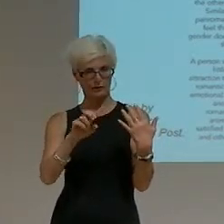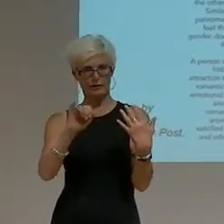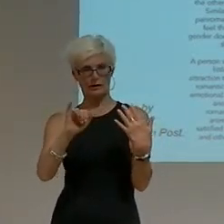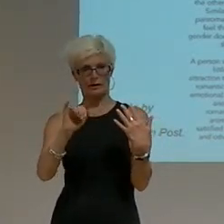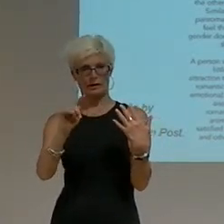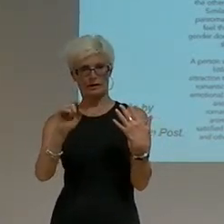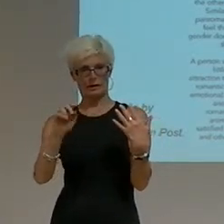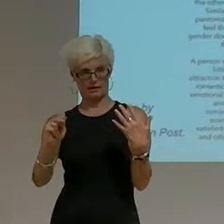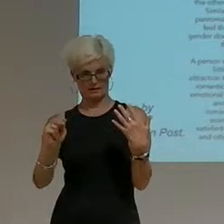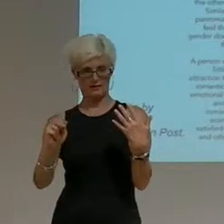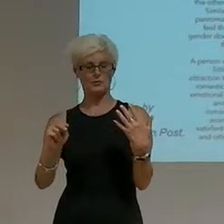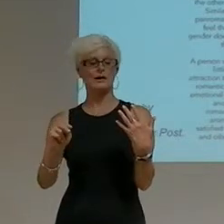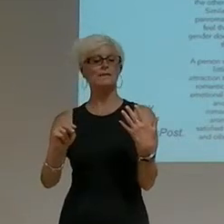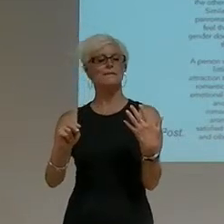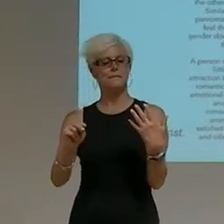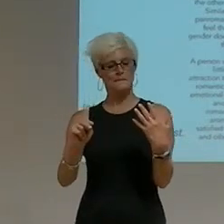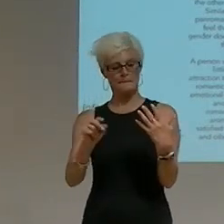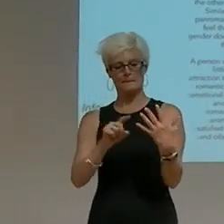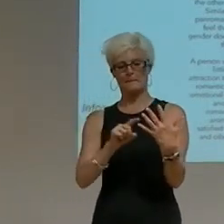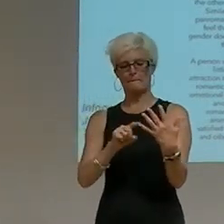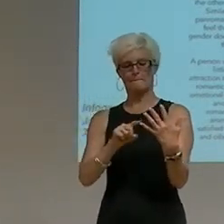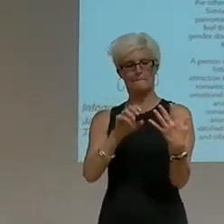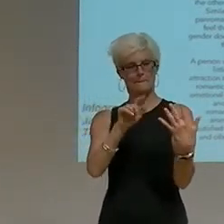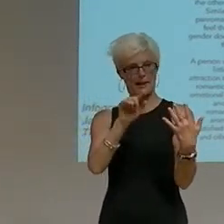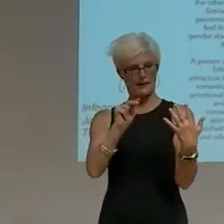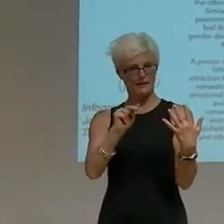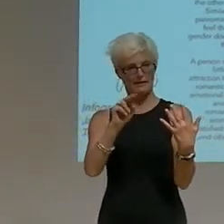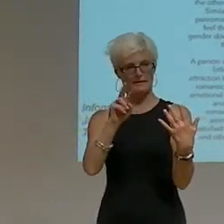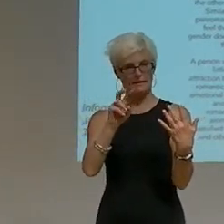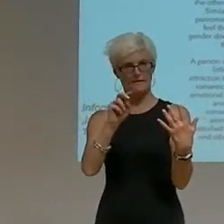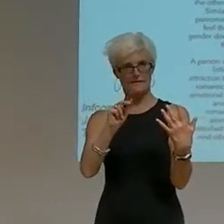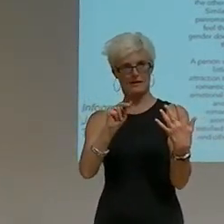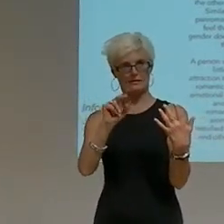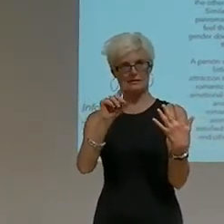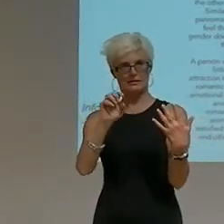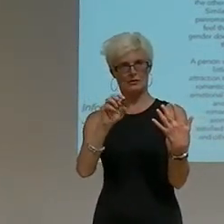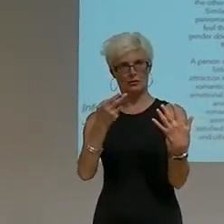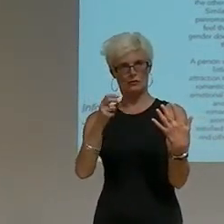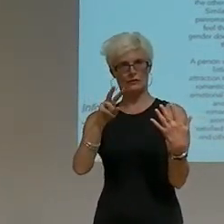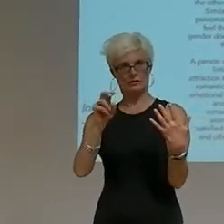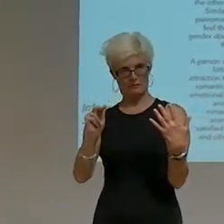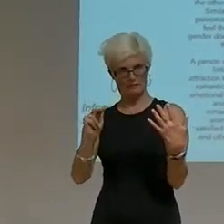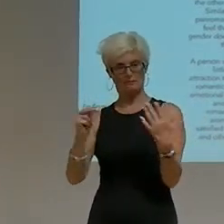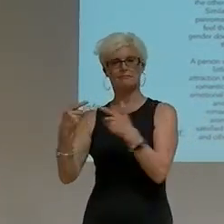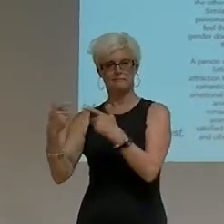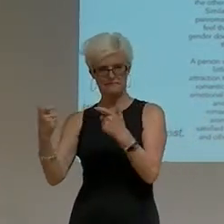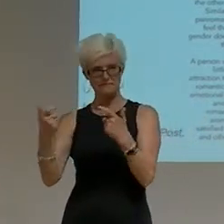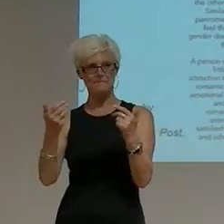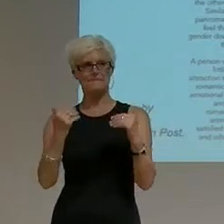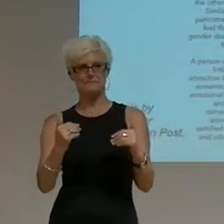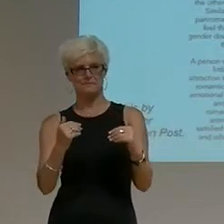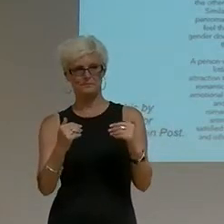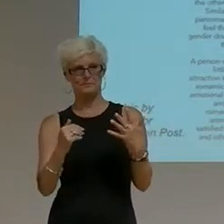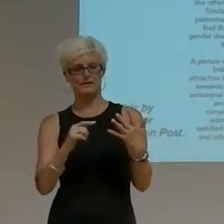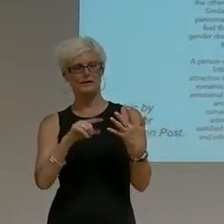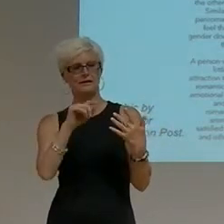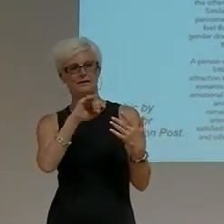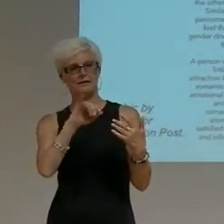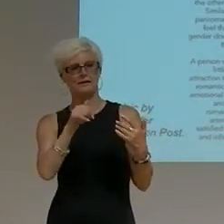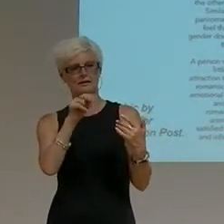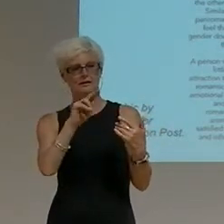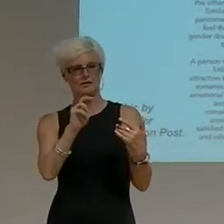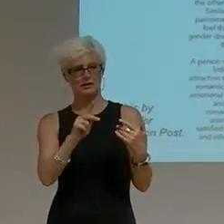al., Ellen Van Der Moven, et al., and Jenny